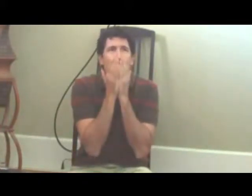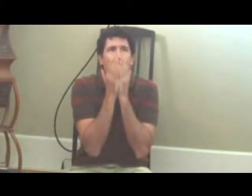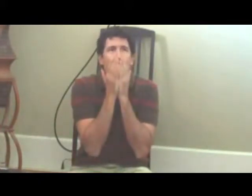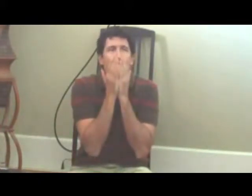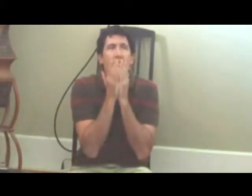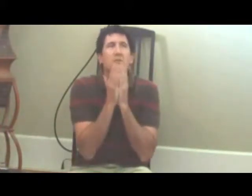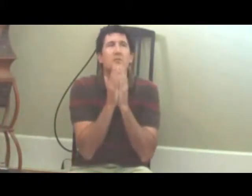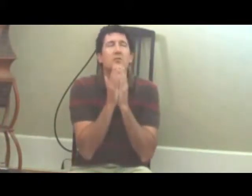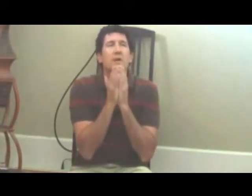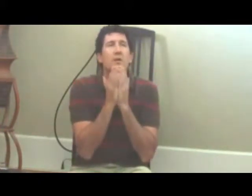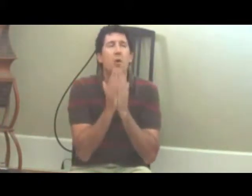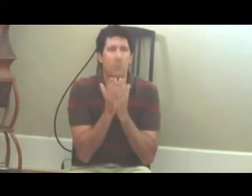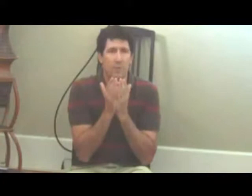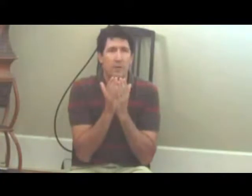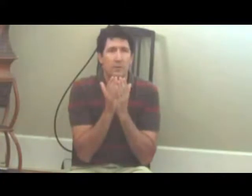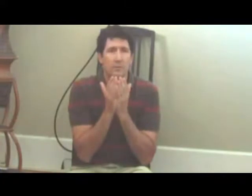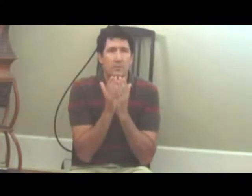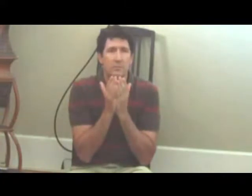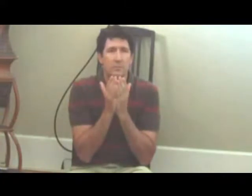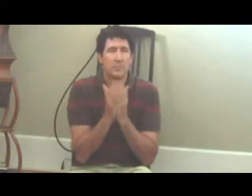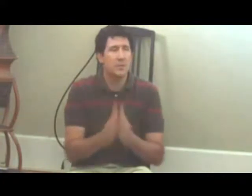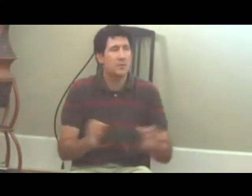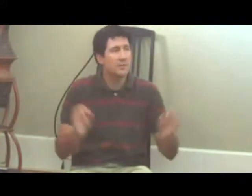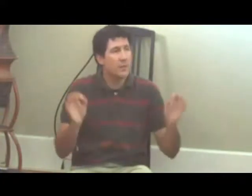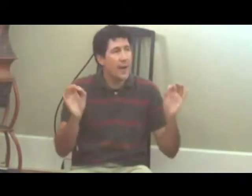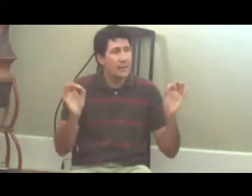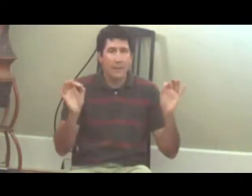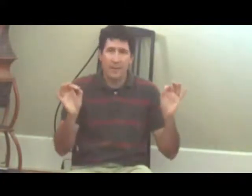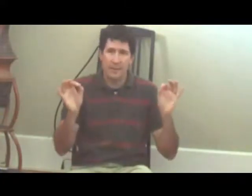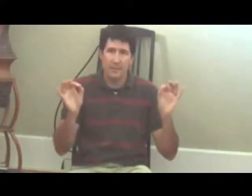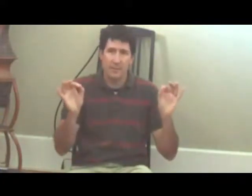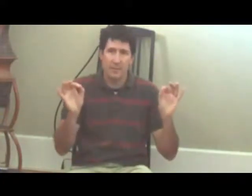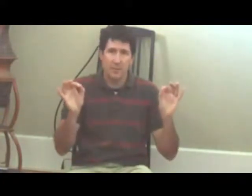How do I?", Ieee in Newton.